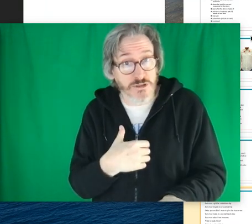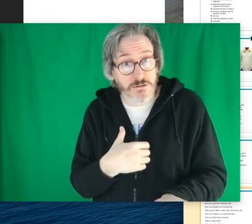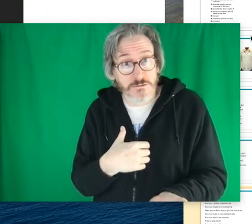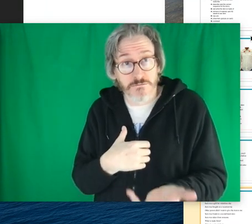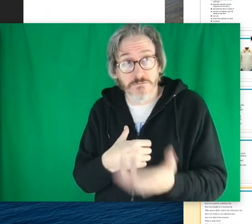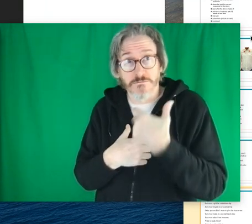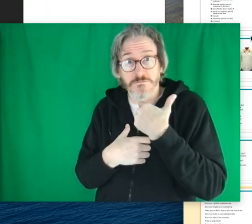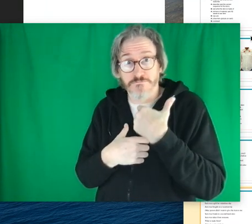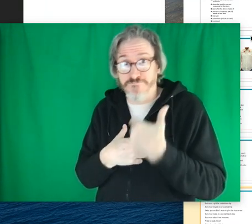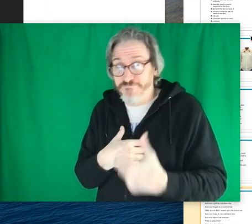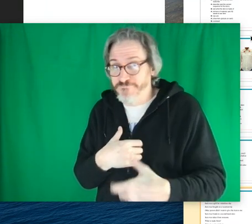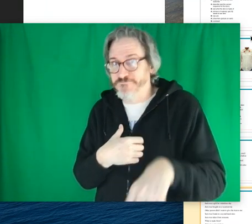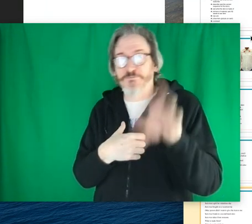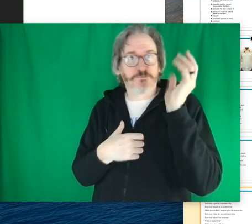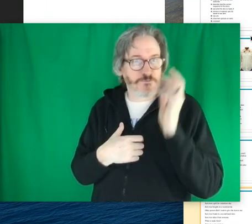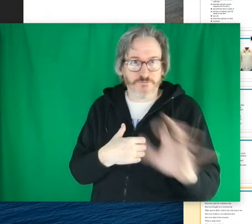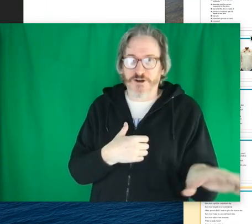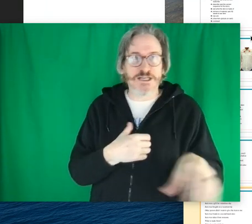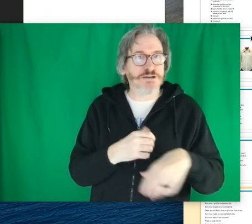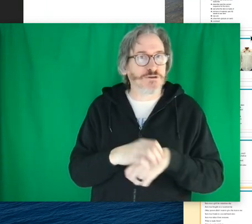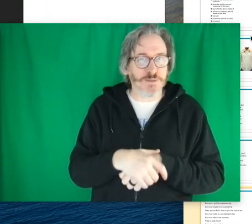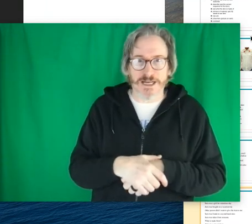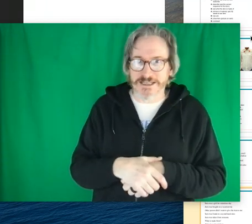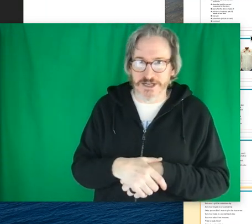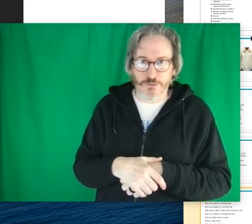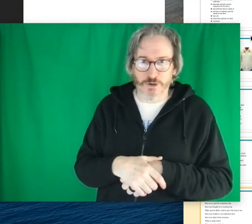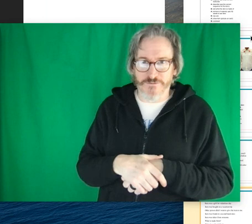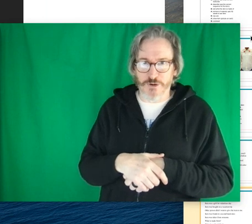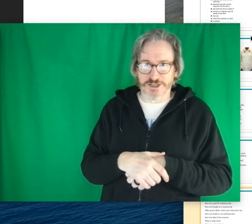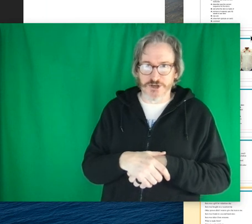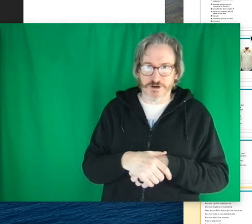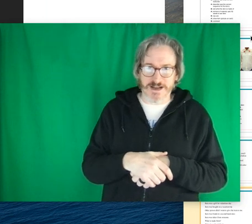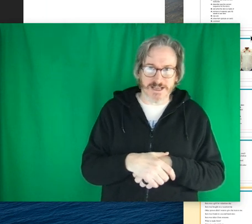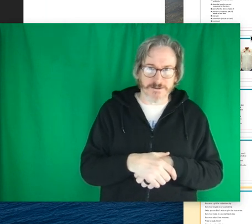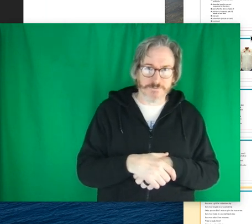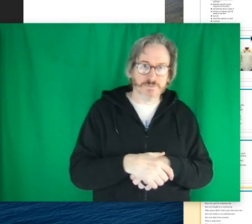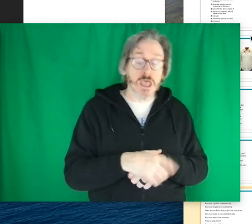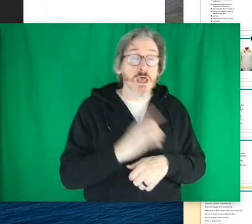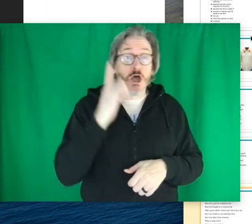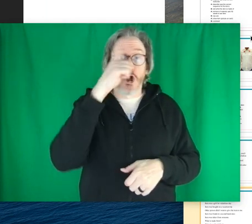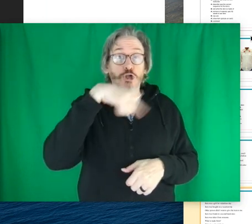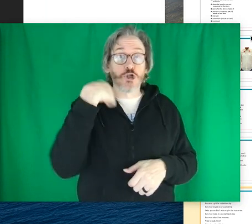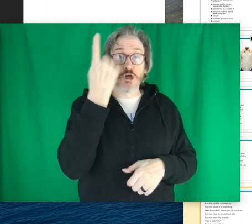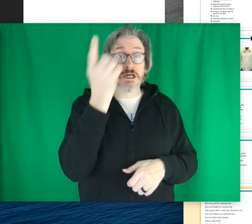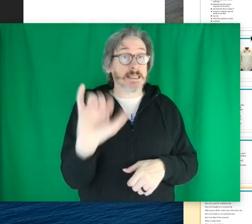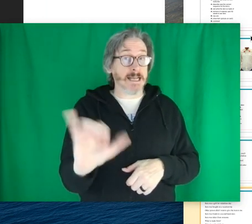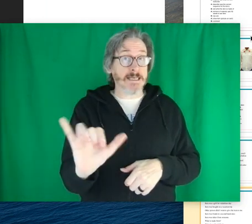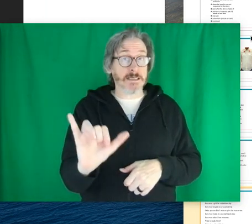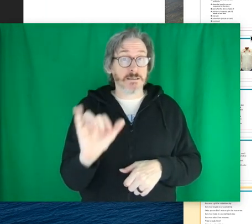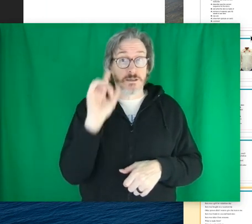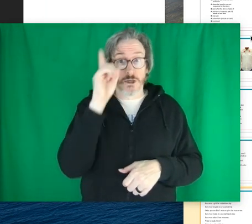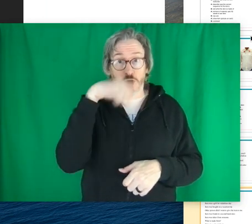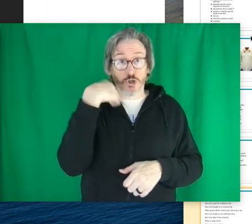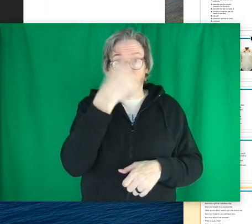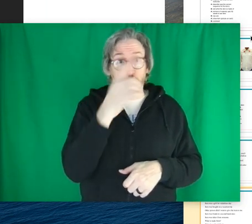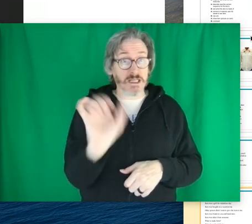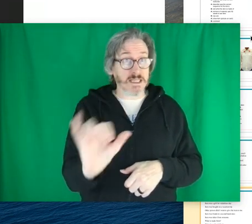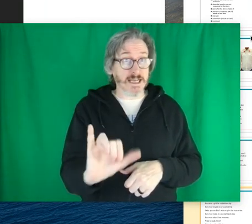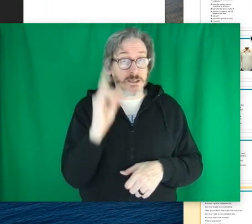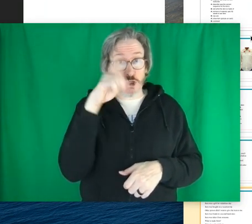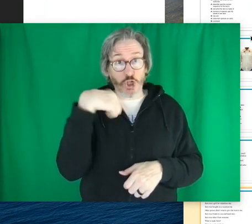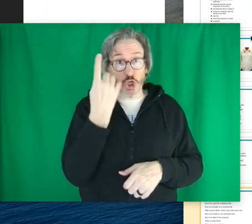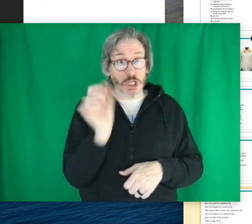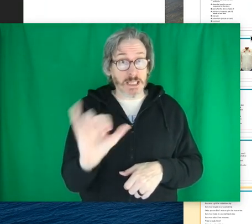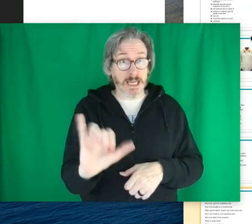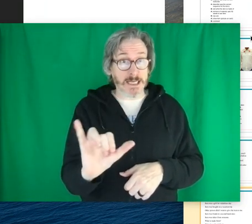out very different meaning to you whatever question you're asking look like look